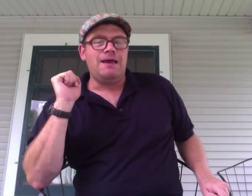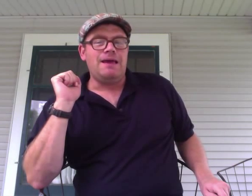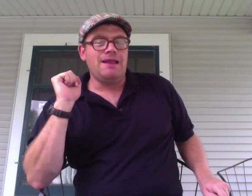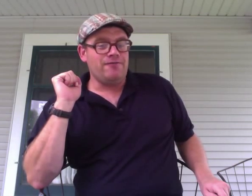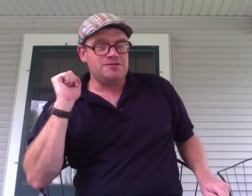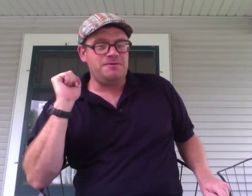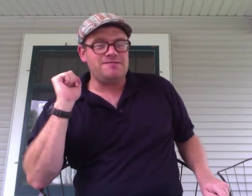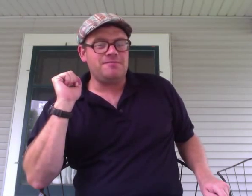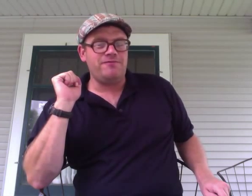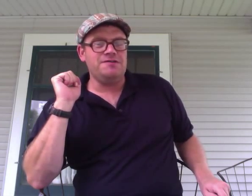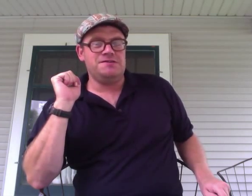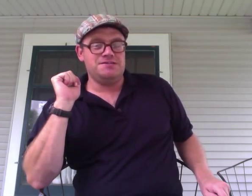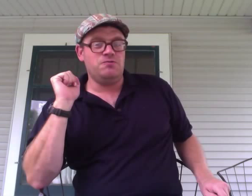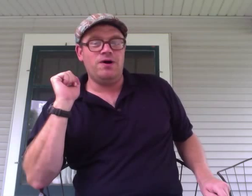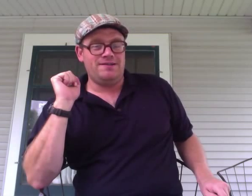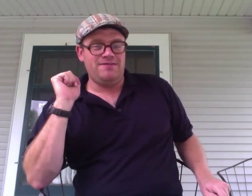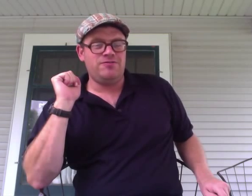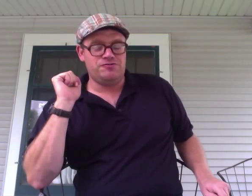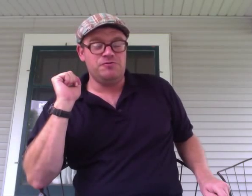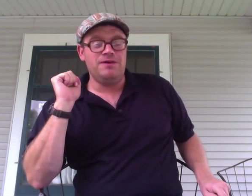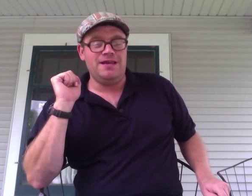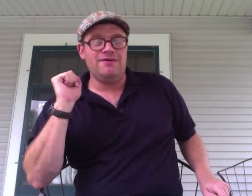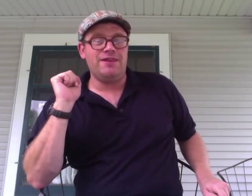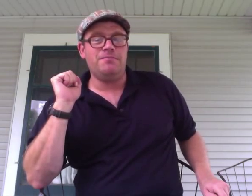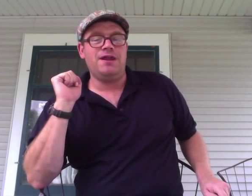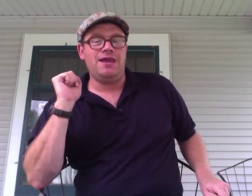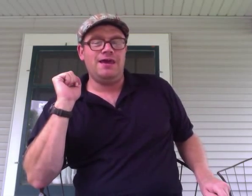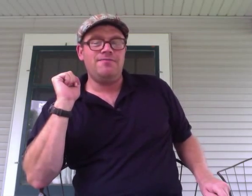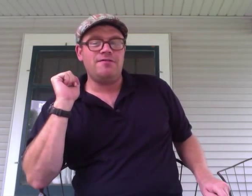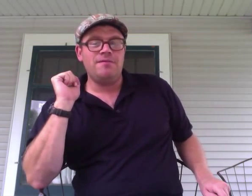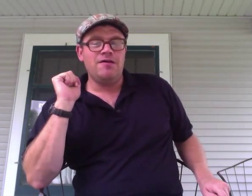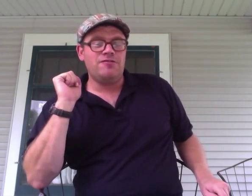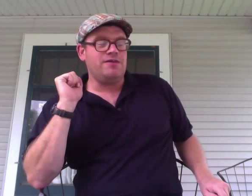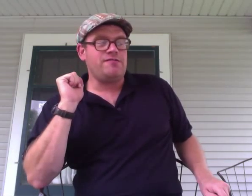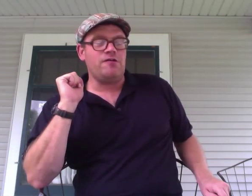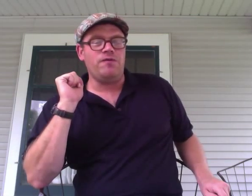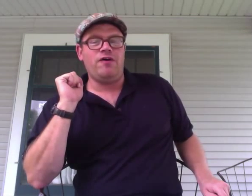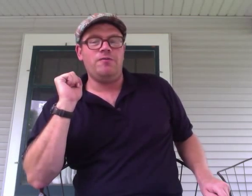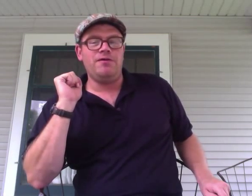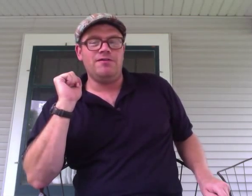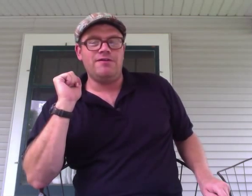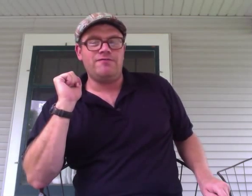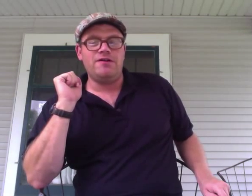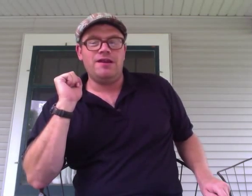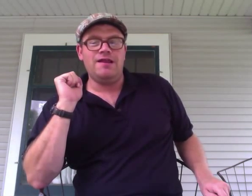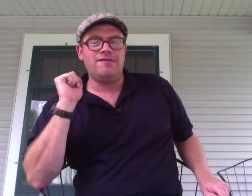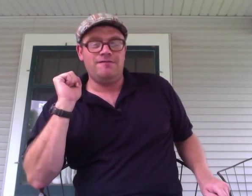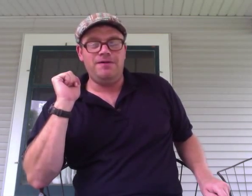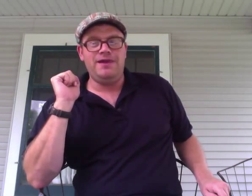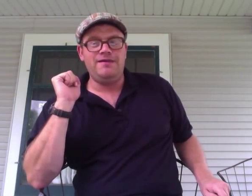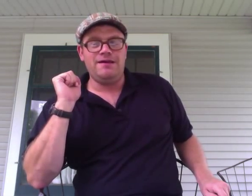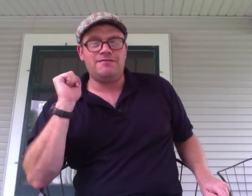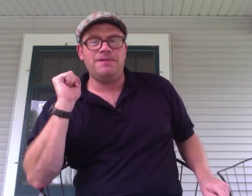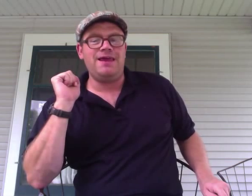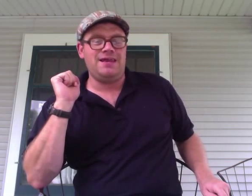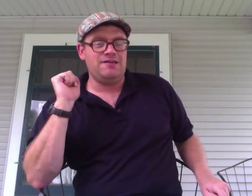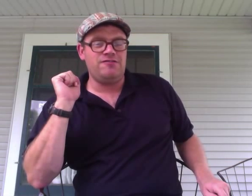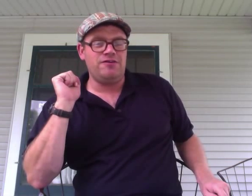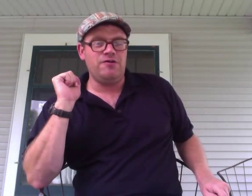Now, there's been some confusion as to what the true meaning of Labor Day is, so this year we thought it'd be a little different. Instead of me explaining it to you,